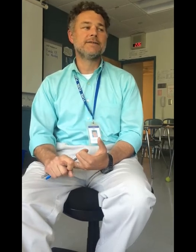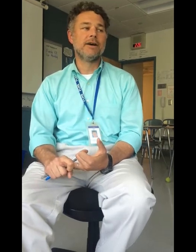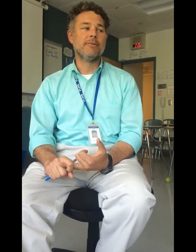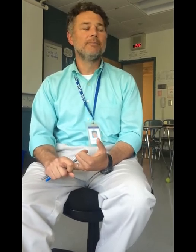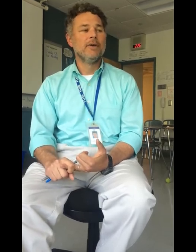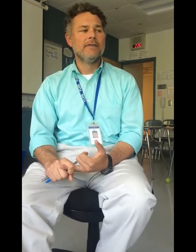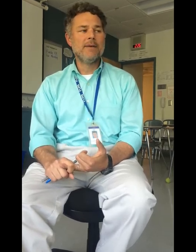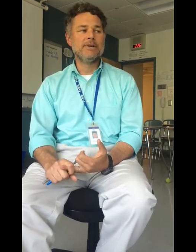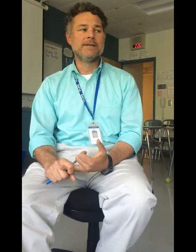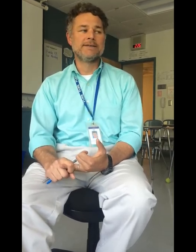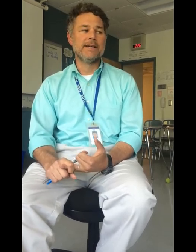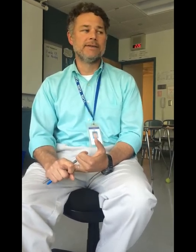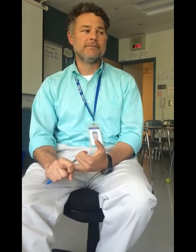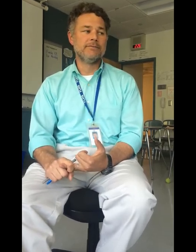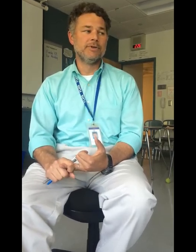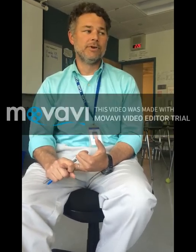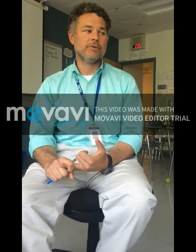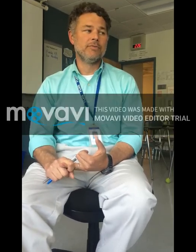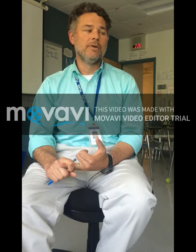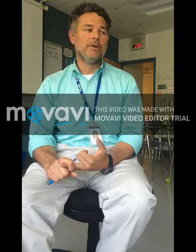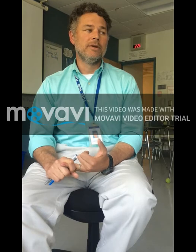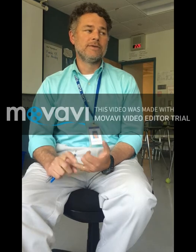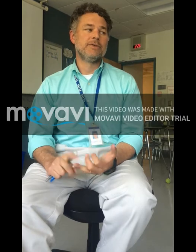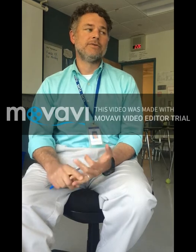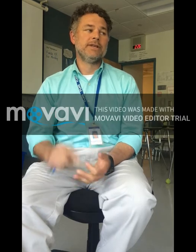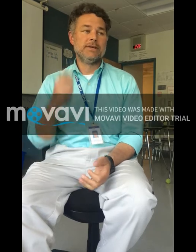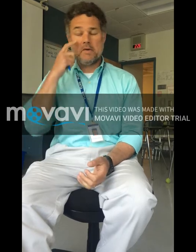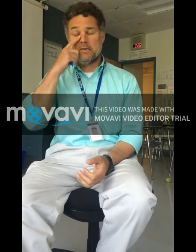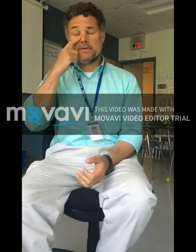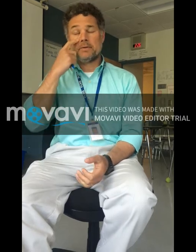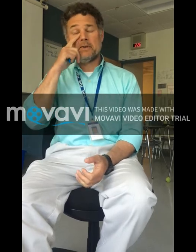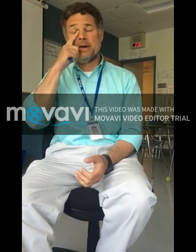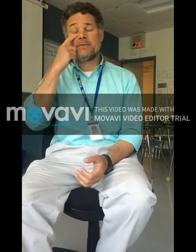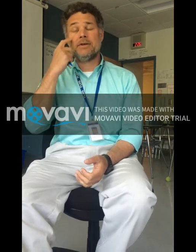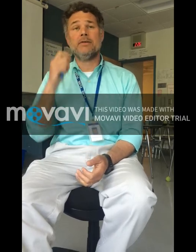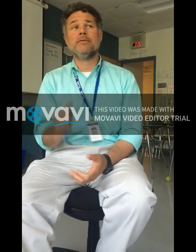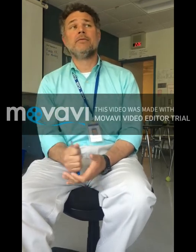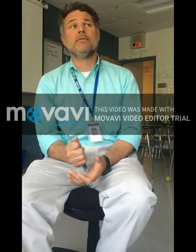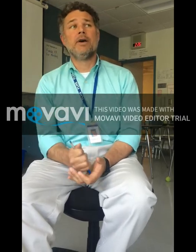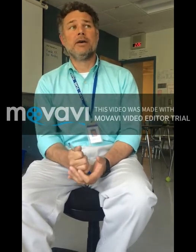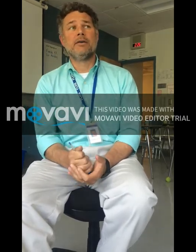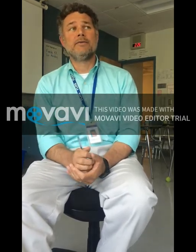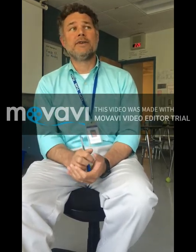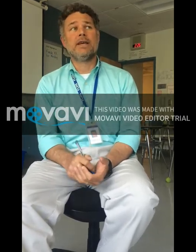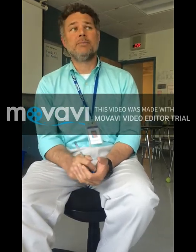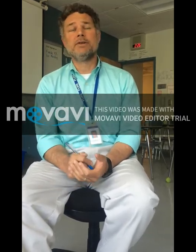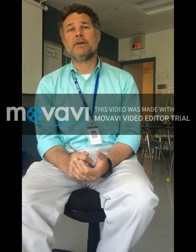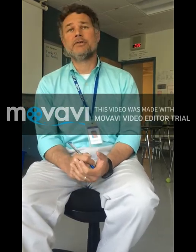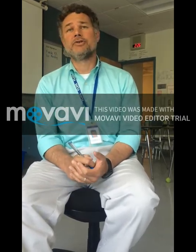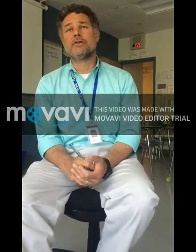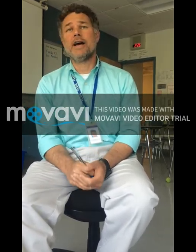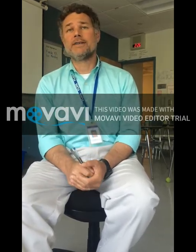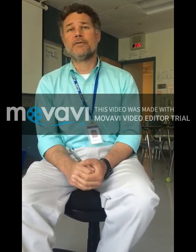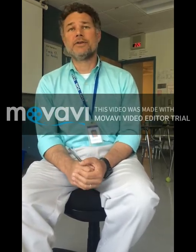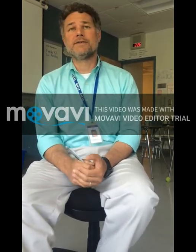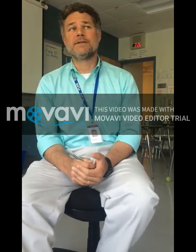That being said, you know, certainly sometimes in, say, AP literature class, for instance,